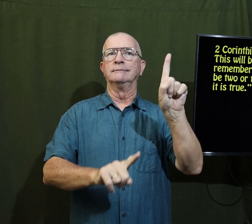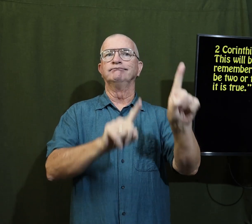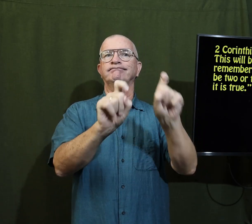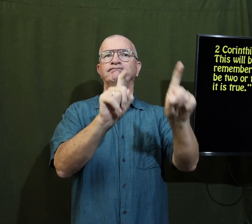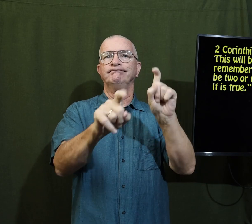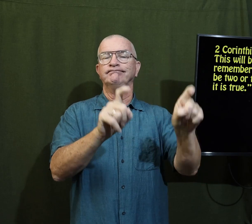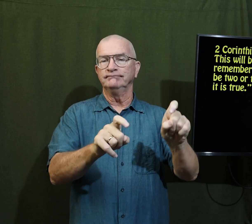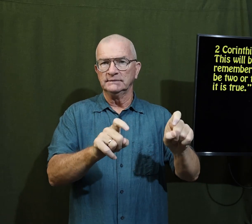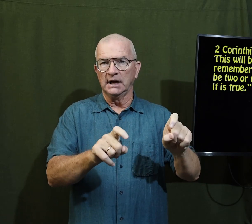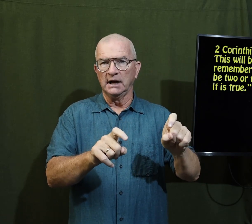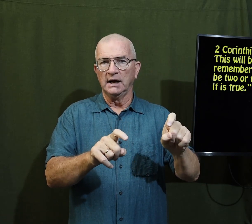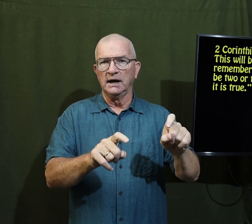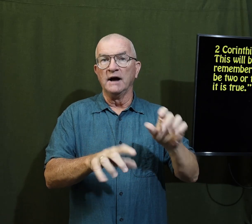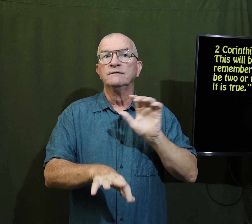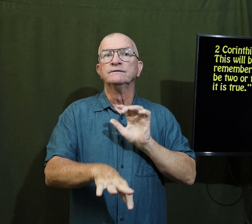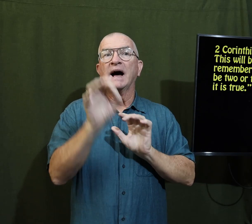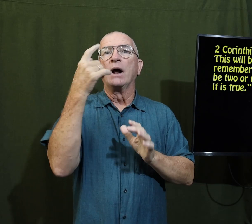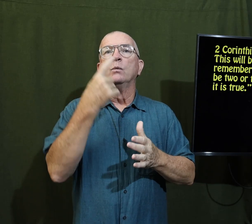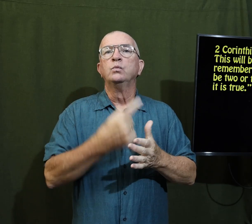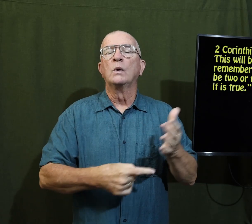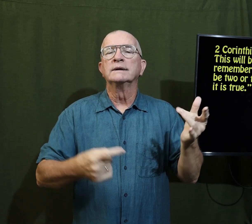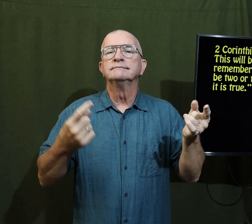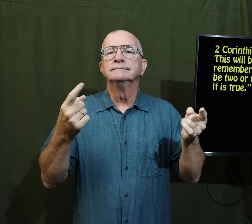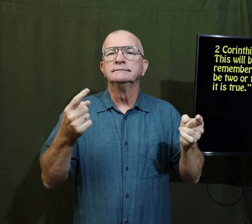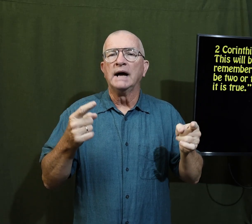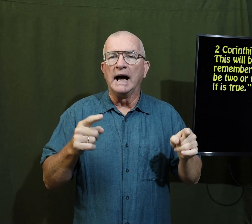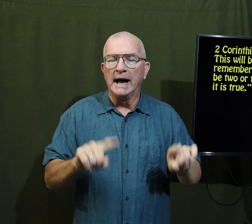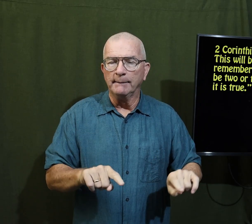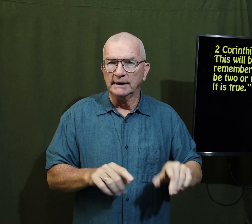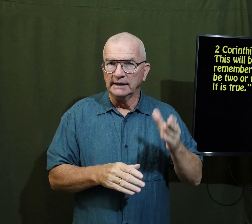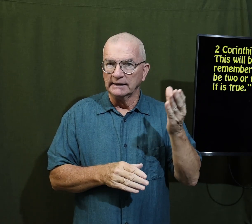saying when he would go there. He's going to question, find out what's happening.